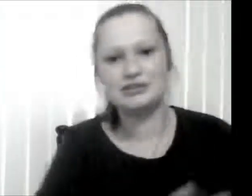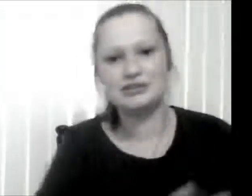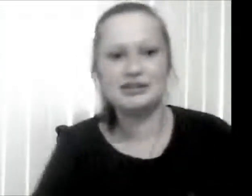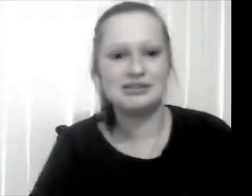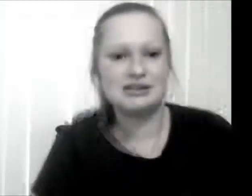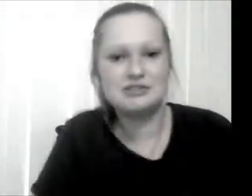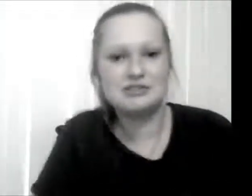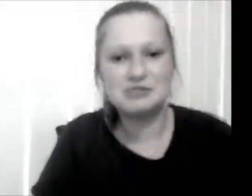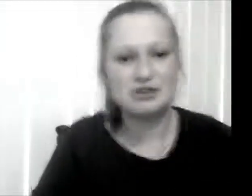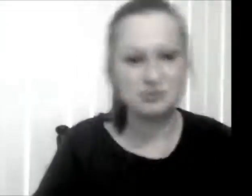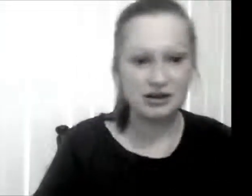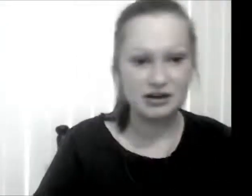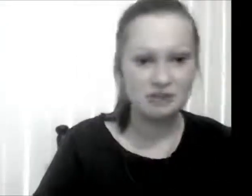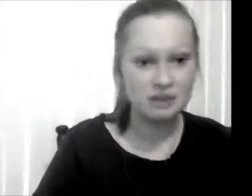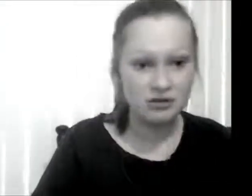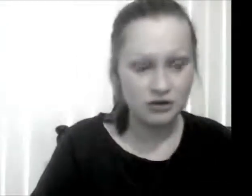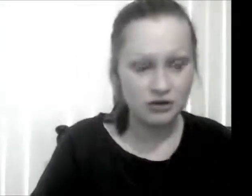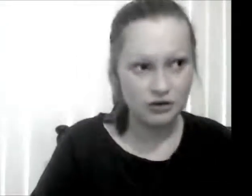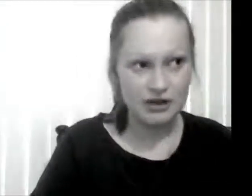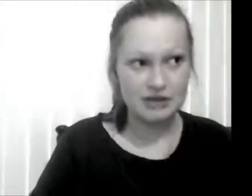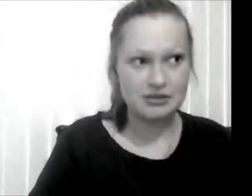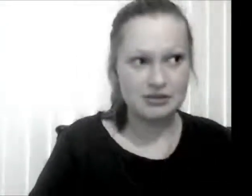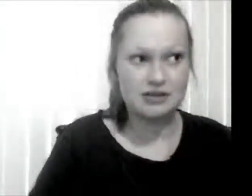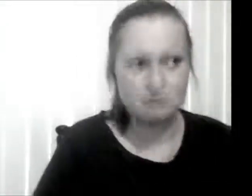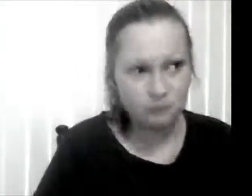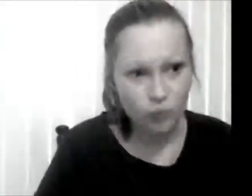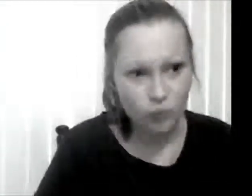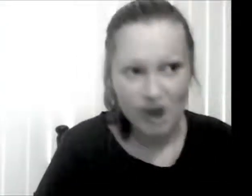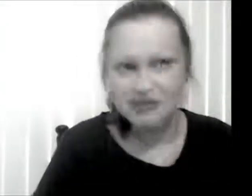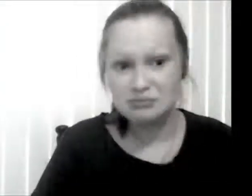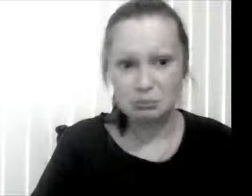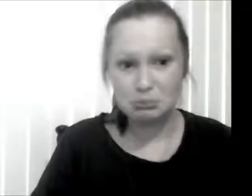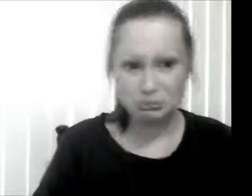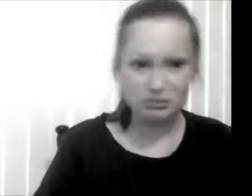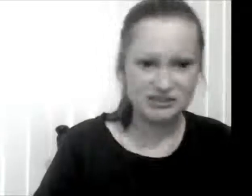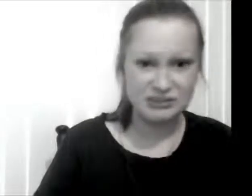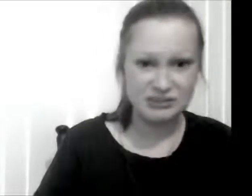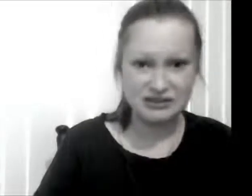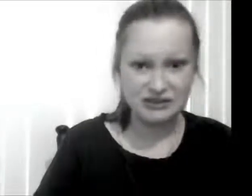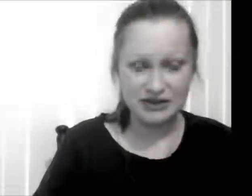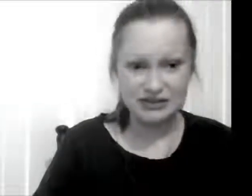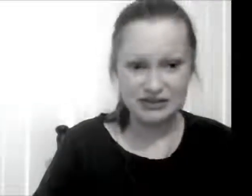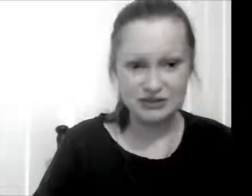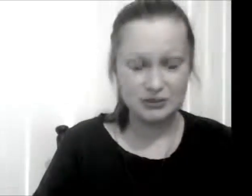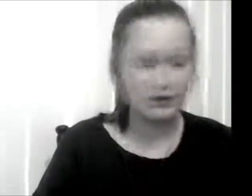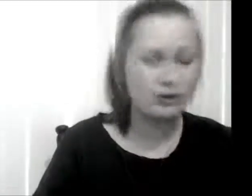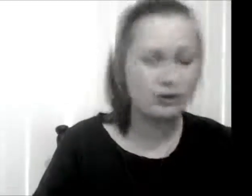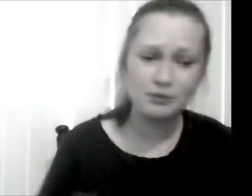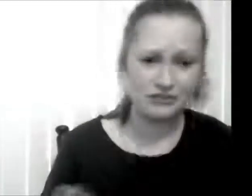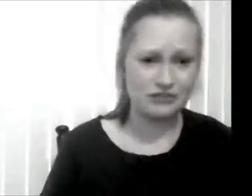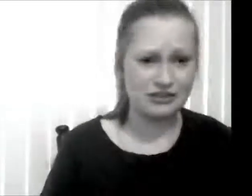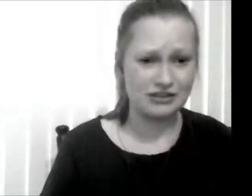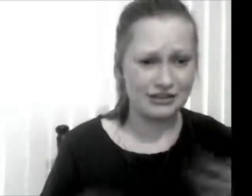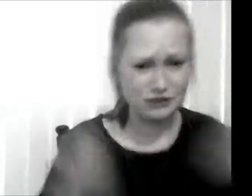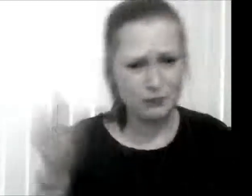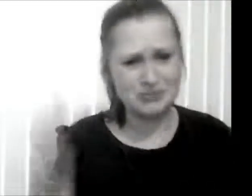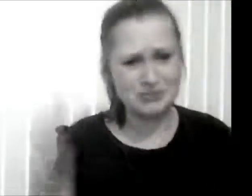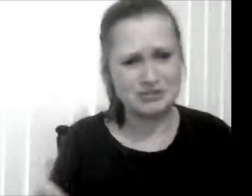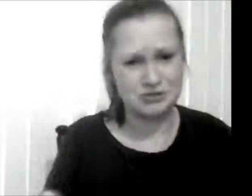the list. It can just be three or it can be one. It depends on how your day is going but it could be 50. Like if you wanted to